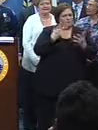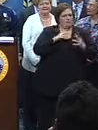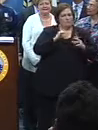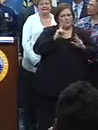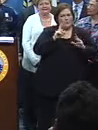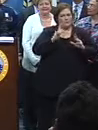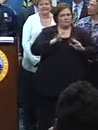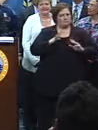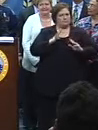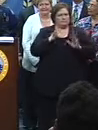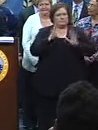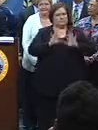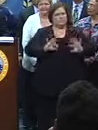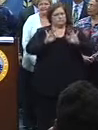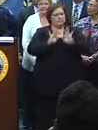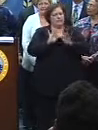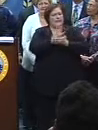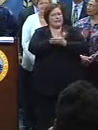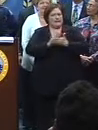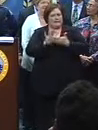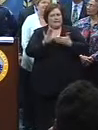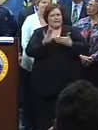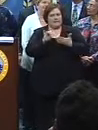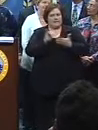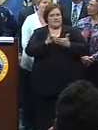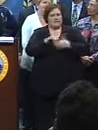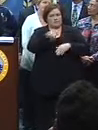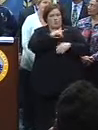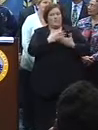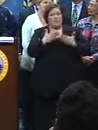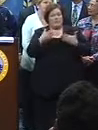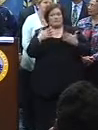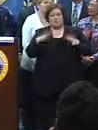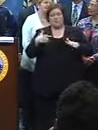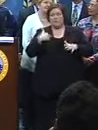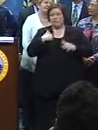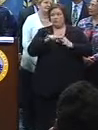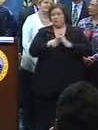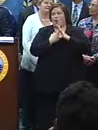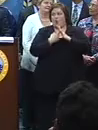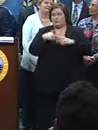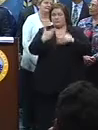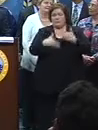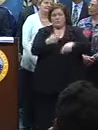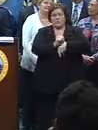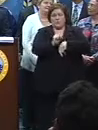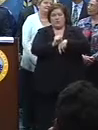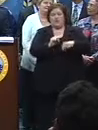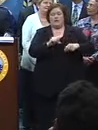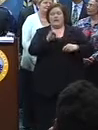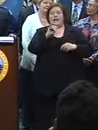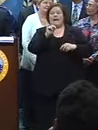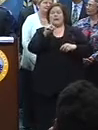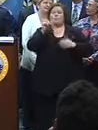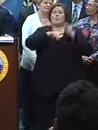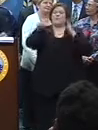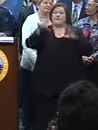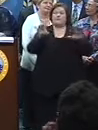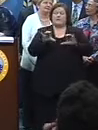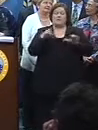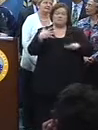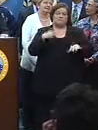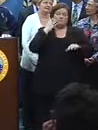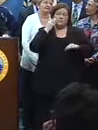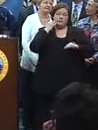we think will provide a Super Bowl that's second to none. So those things are in process. I will say this. The one thing Indianapolis did that